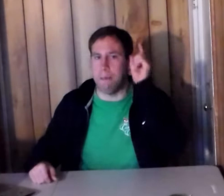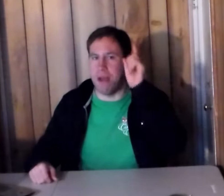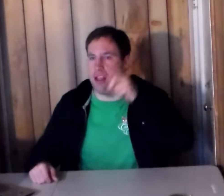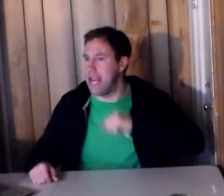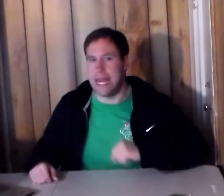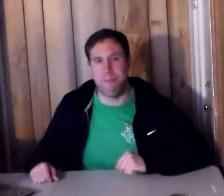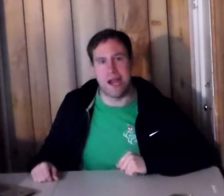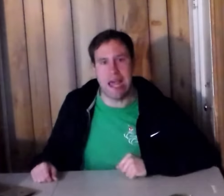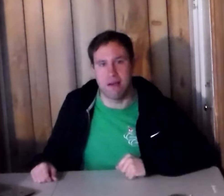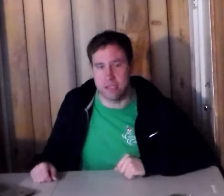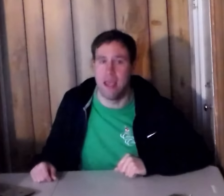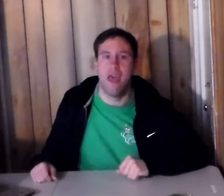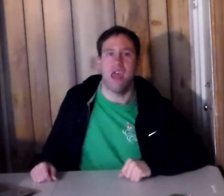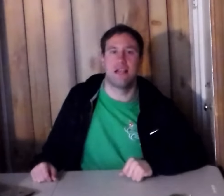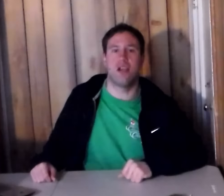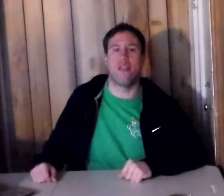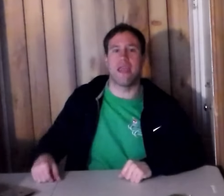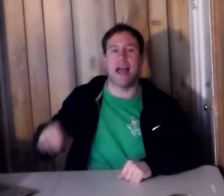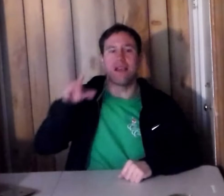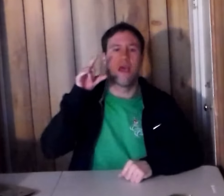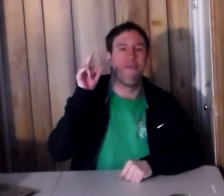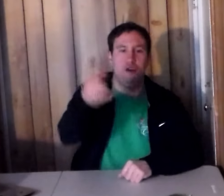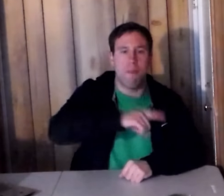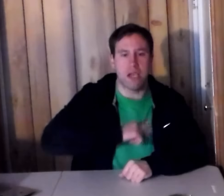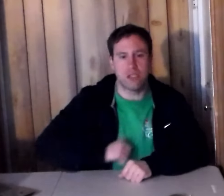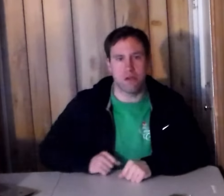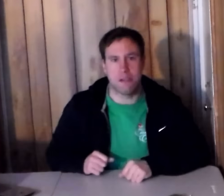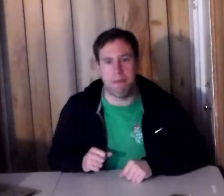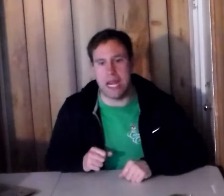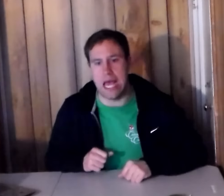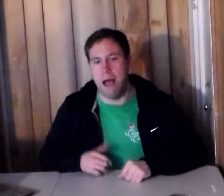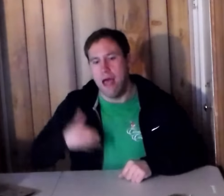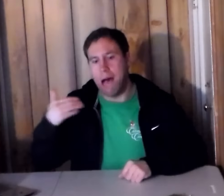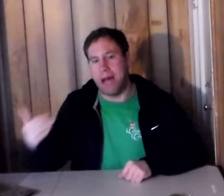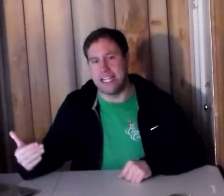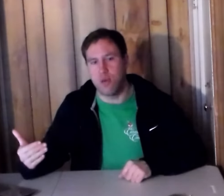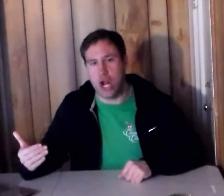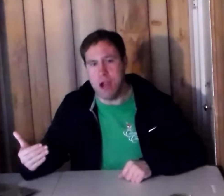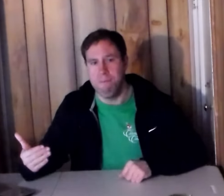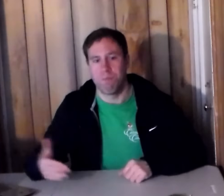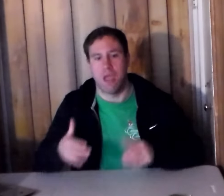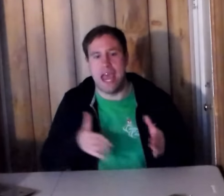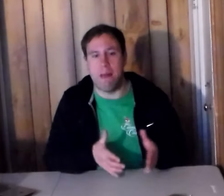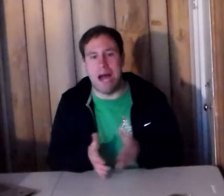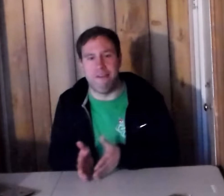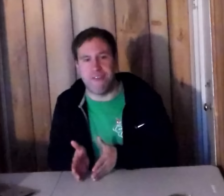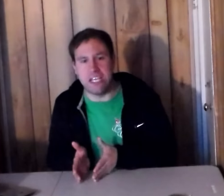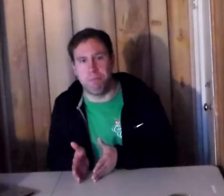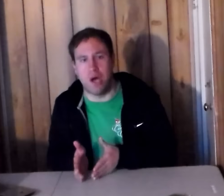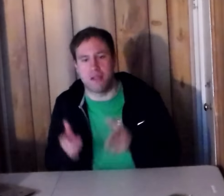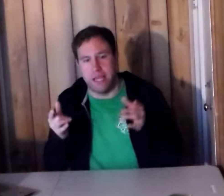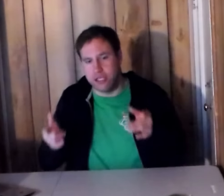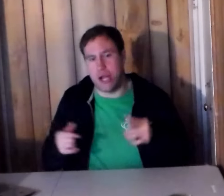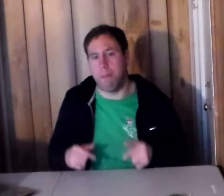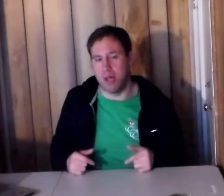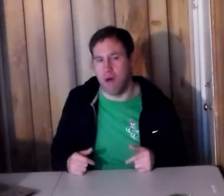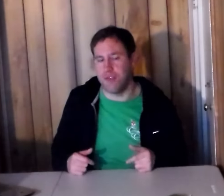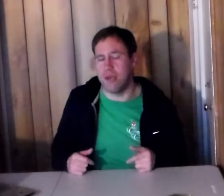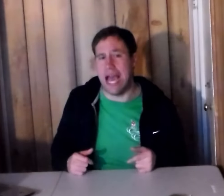does it better than anybody else. Until then, guys, follow me on social media. I'm on Twitter and I'm on Facebook. The links are down below for you